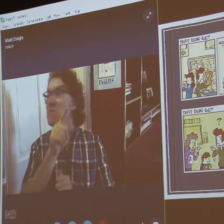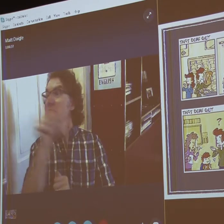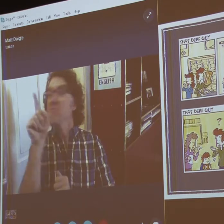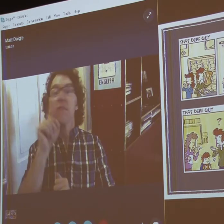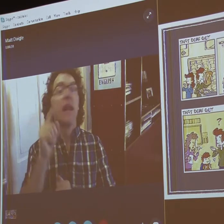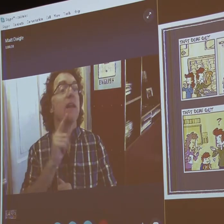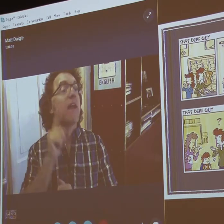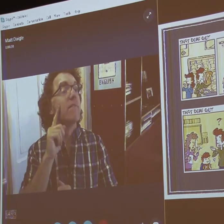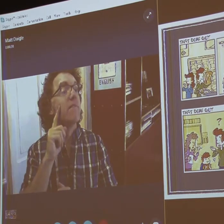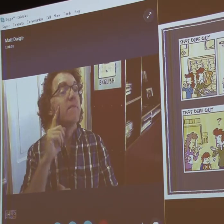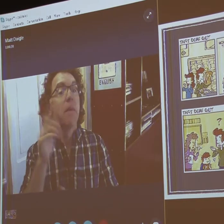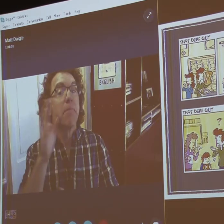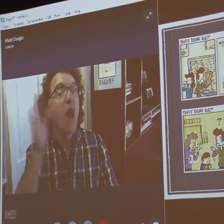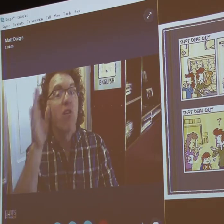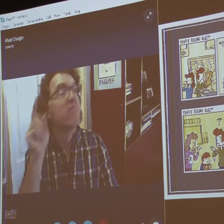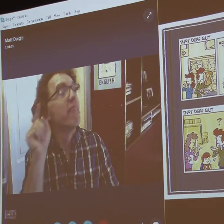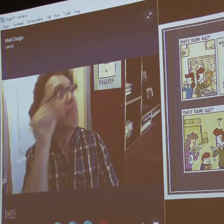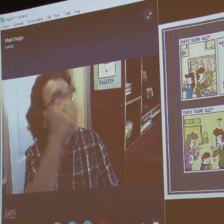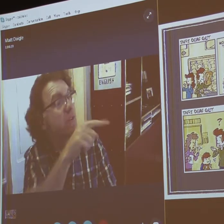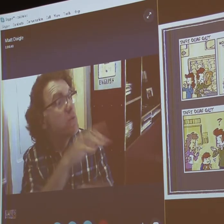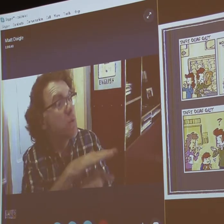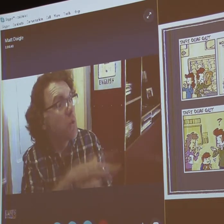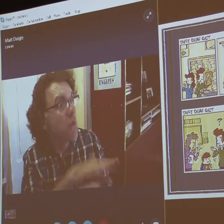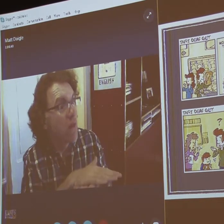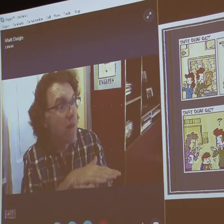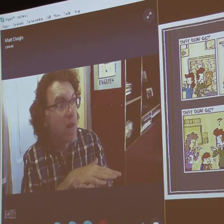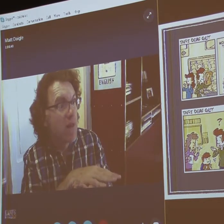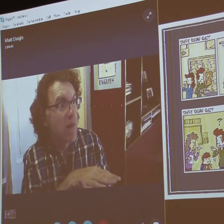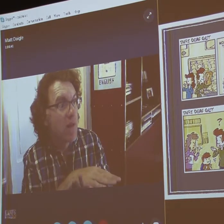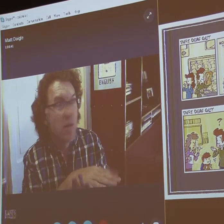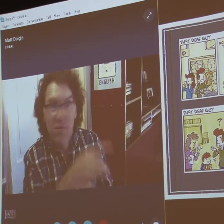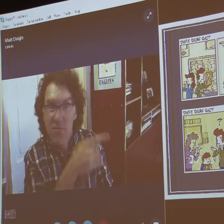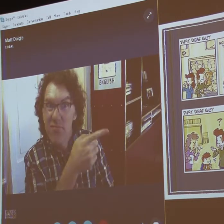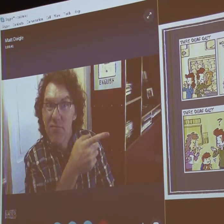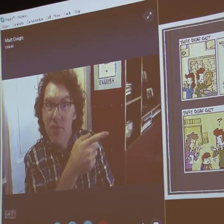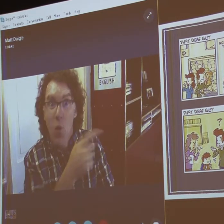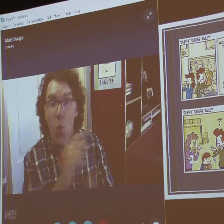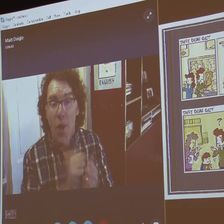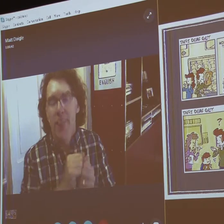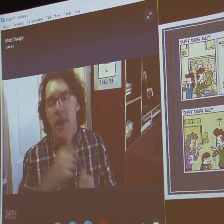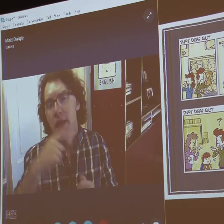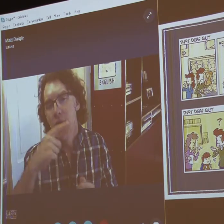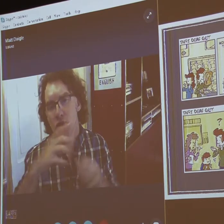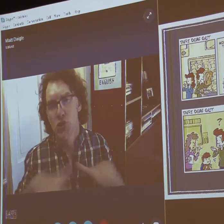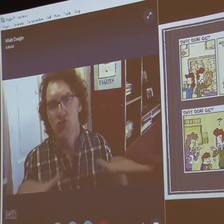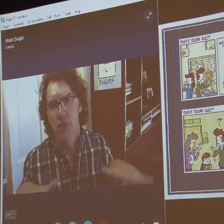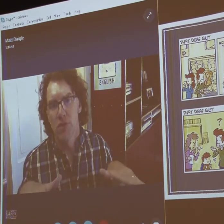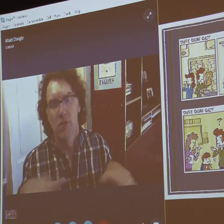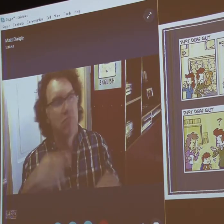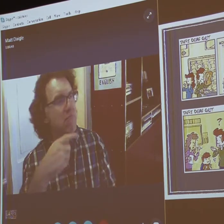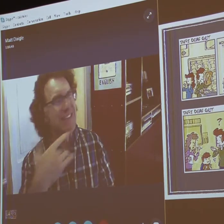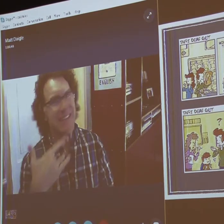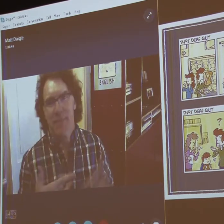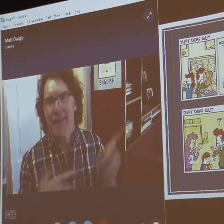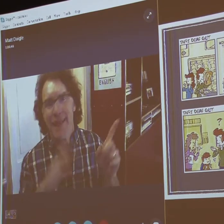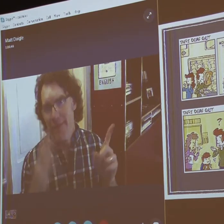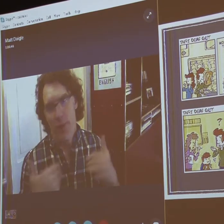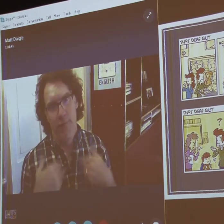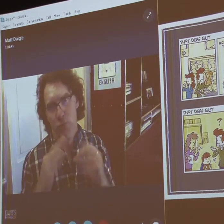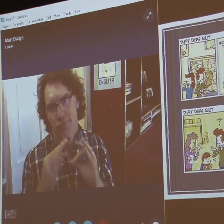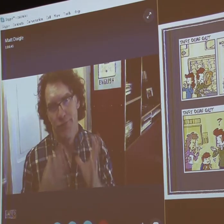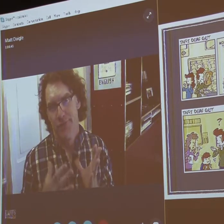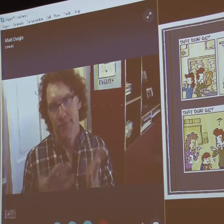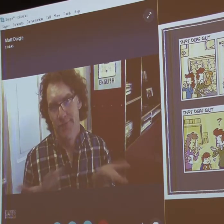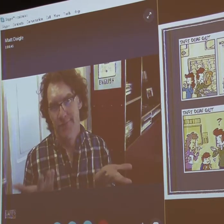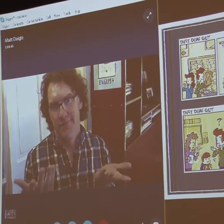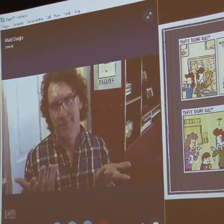believe it or not, this truly does happen often to deaf parents. When they go to the school, when they have a child